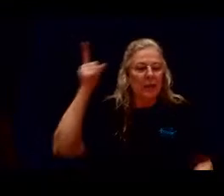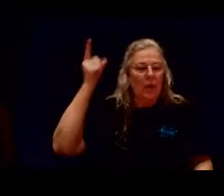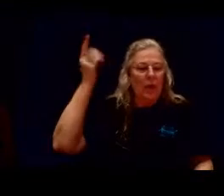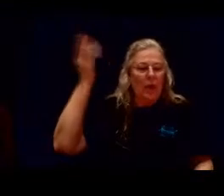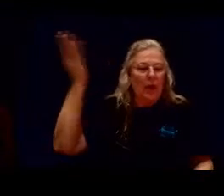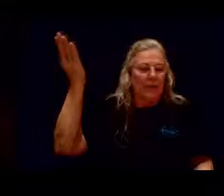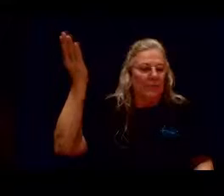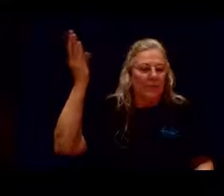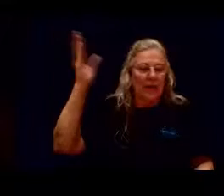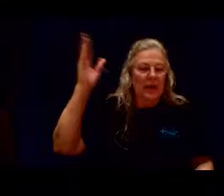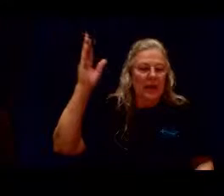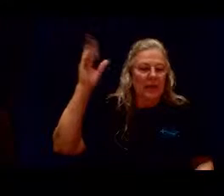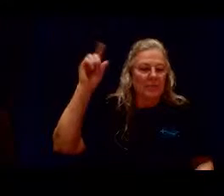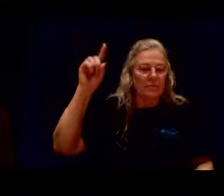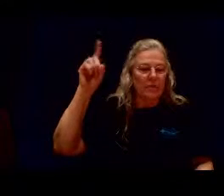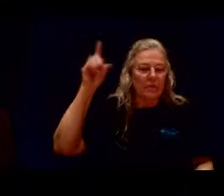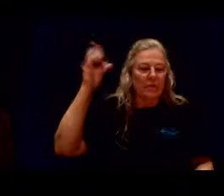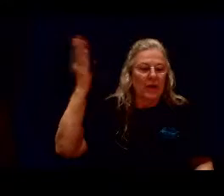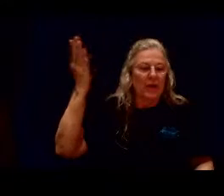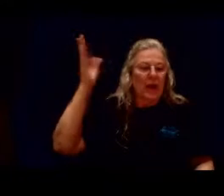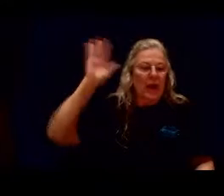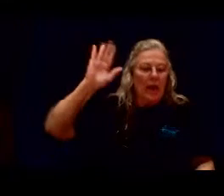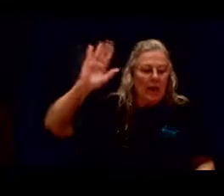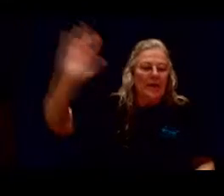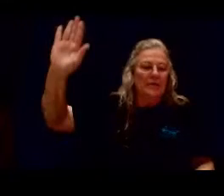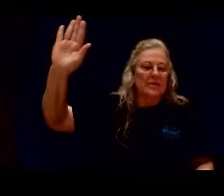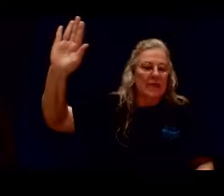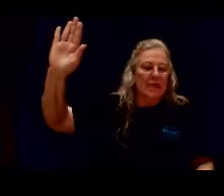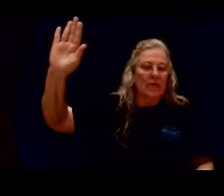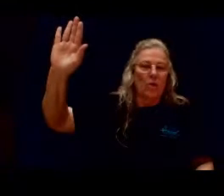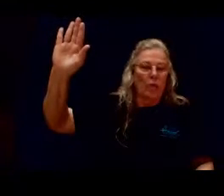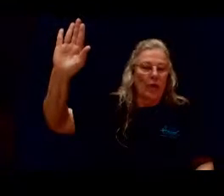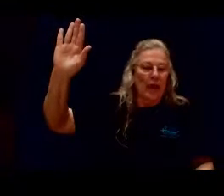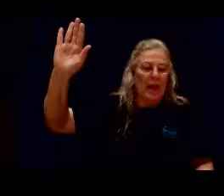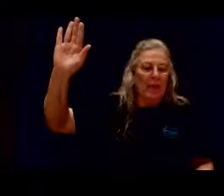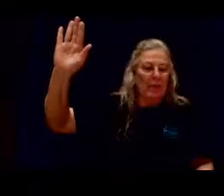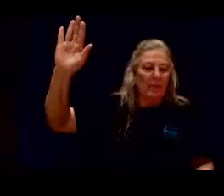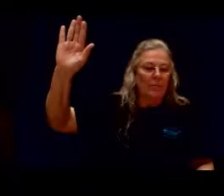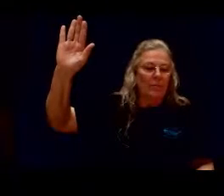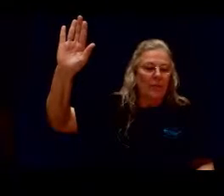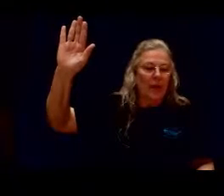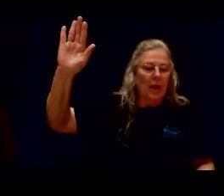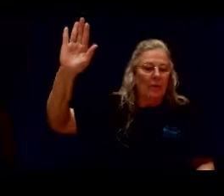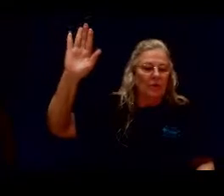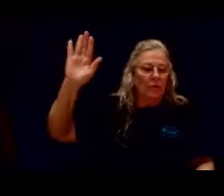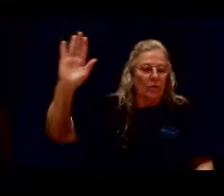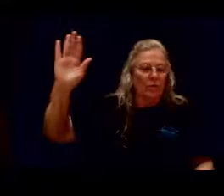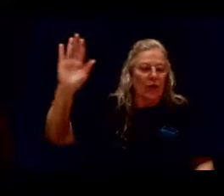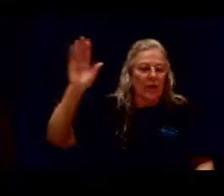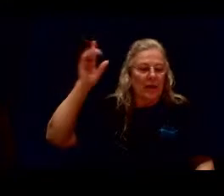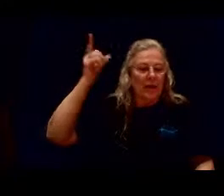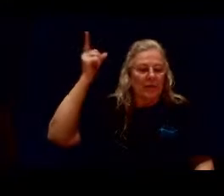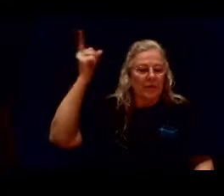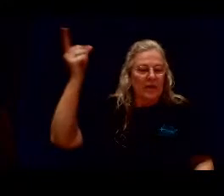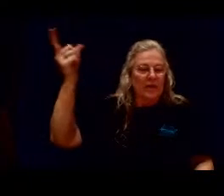uh he up there his again open hand so you've got the